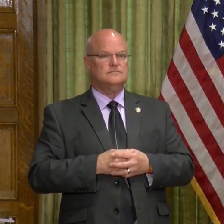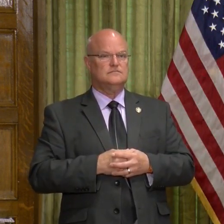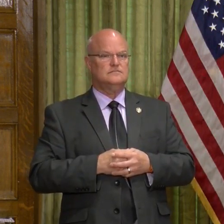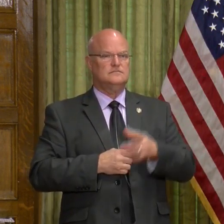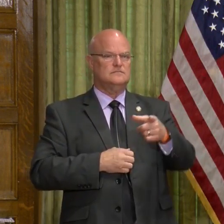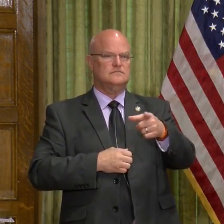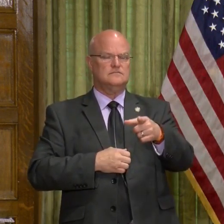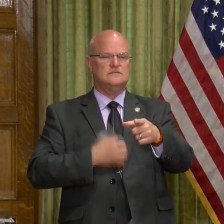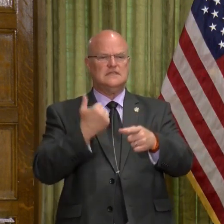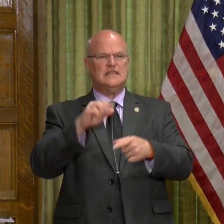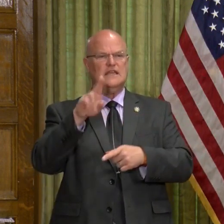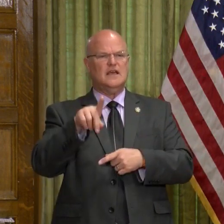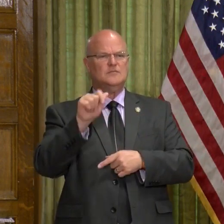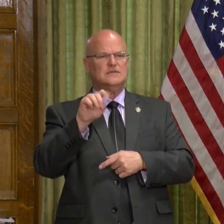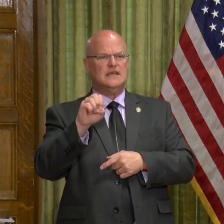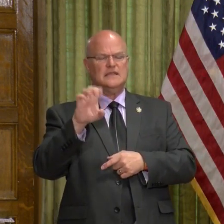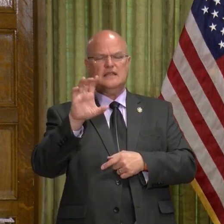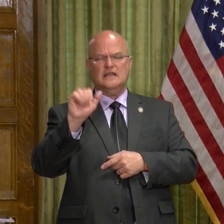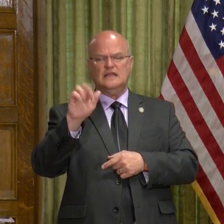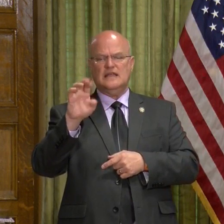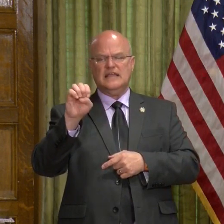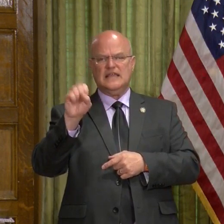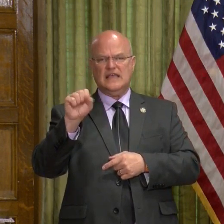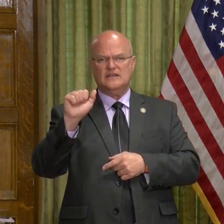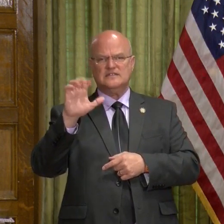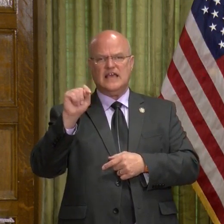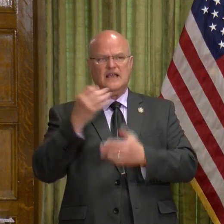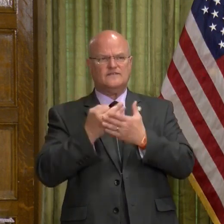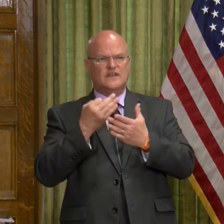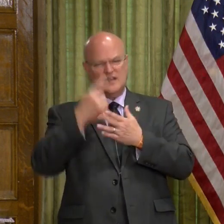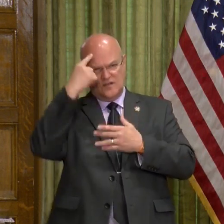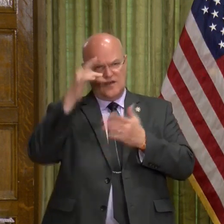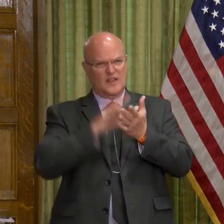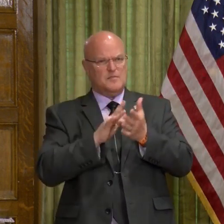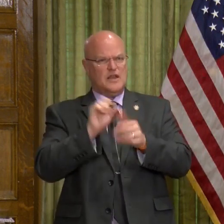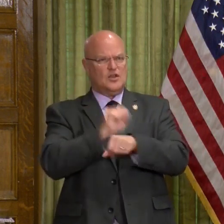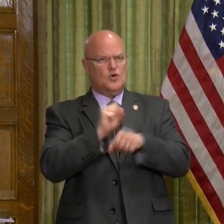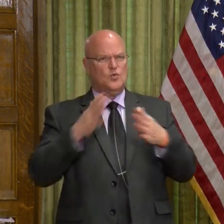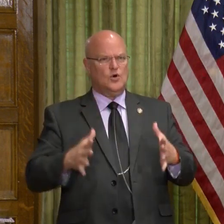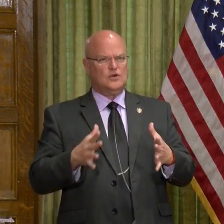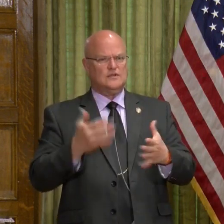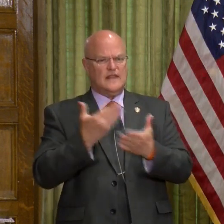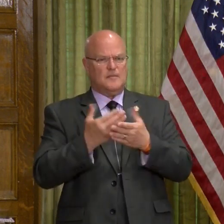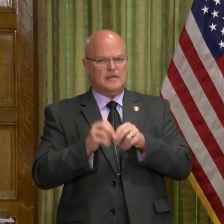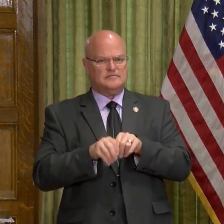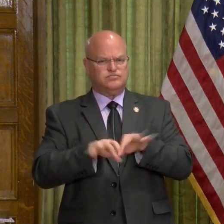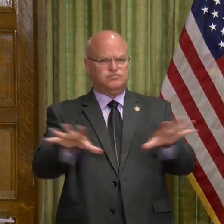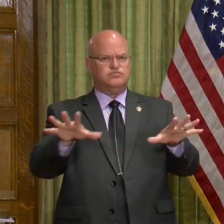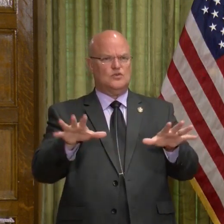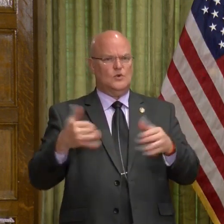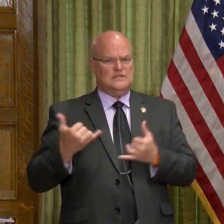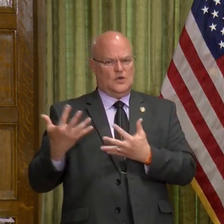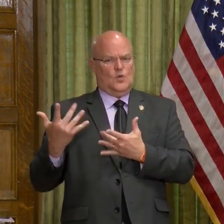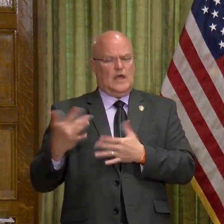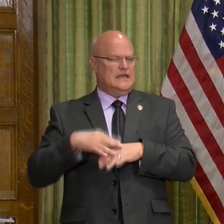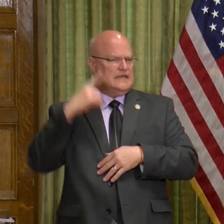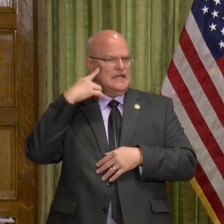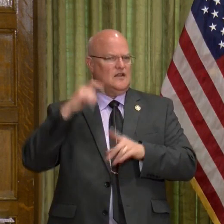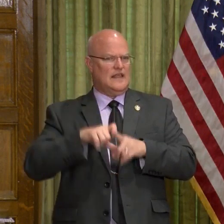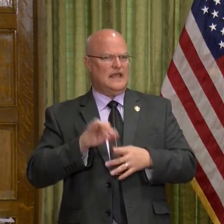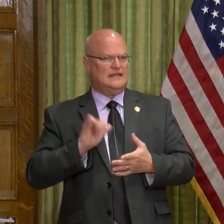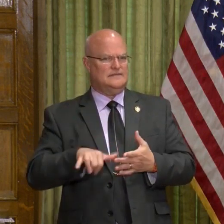Yes. Is there an update on the CARES Act funding for medical workers? Has those dollars been doled out, or are we still waiting on